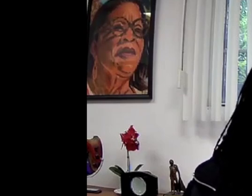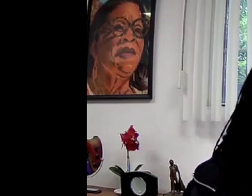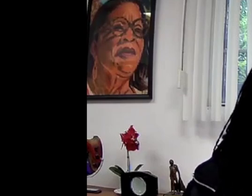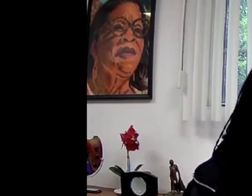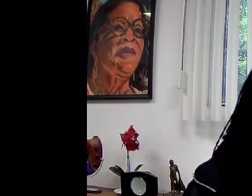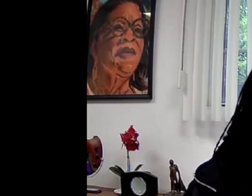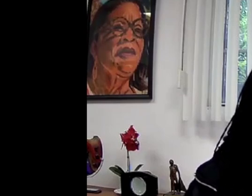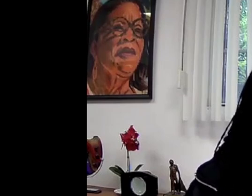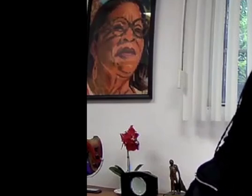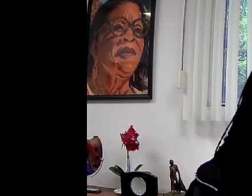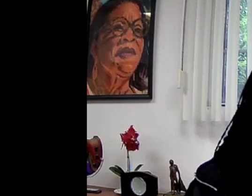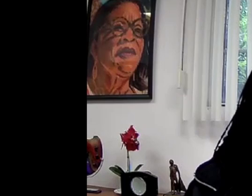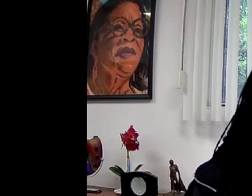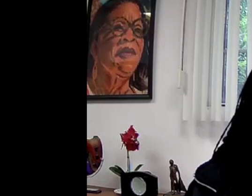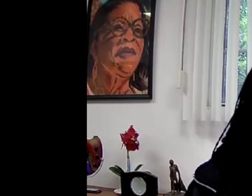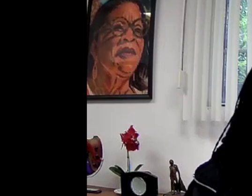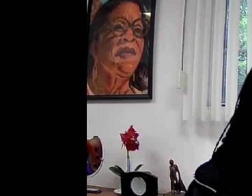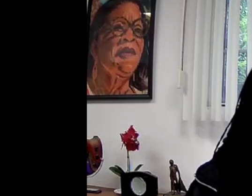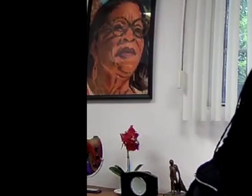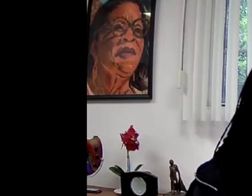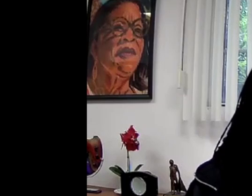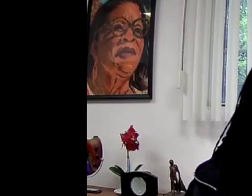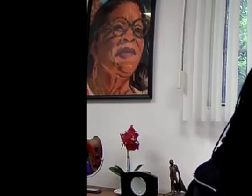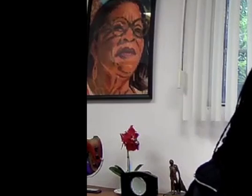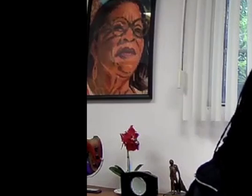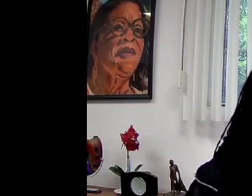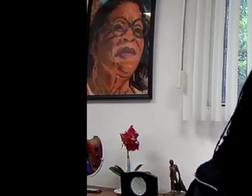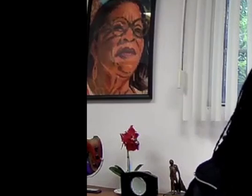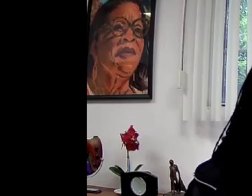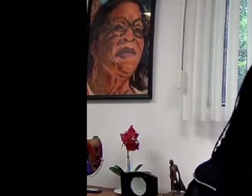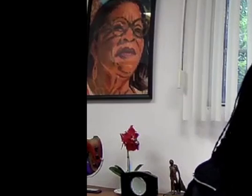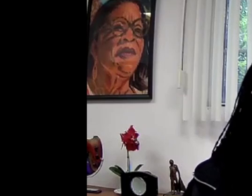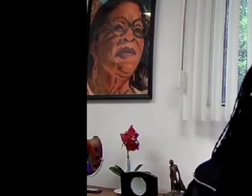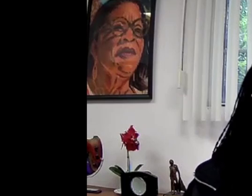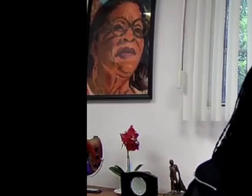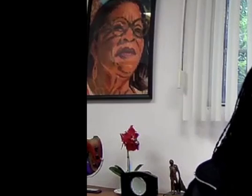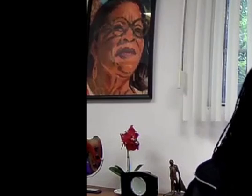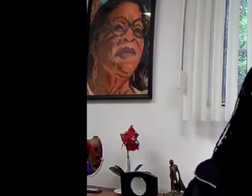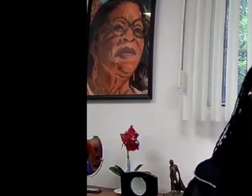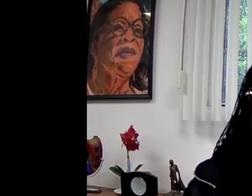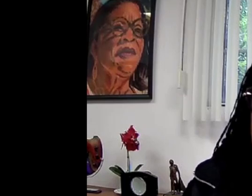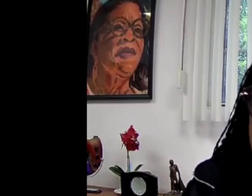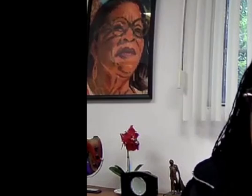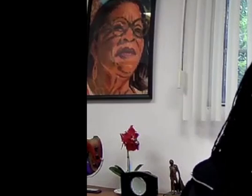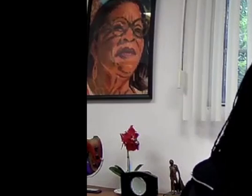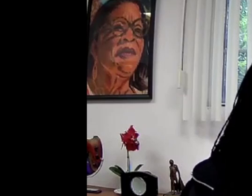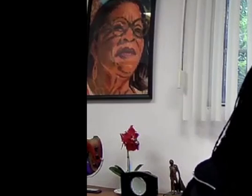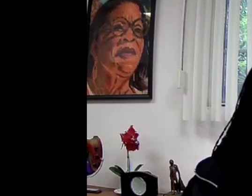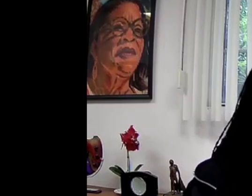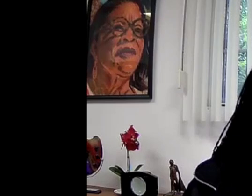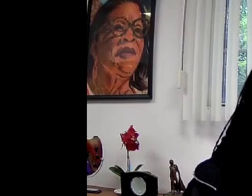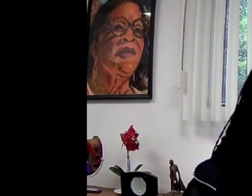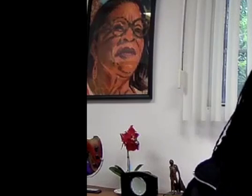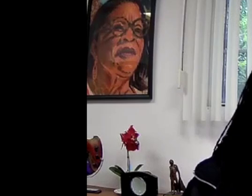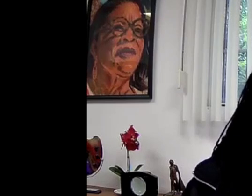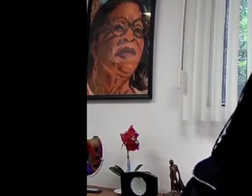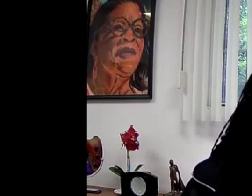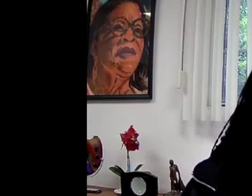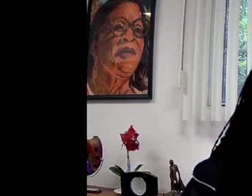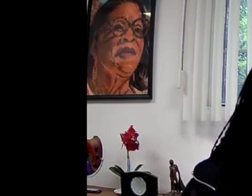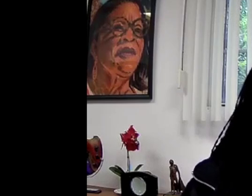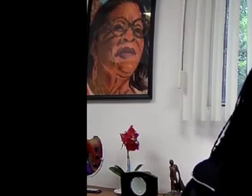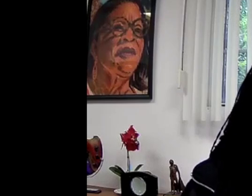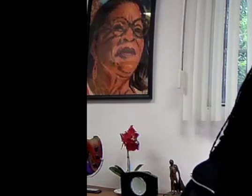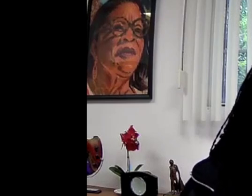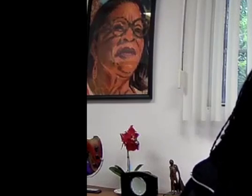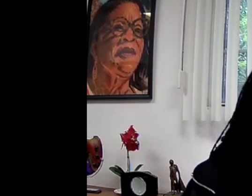one who puts the Band-Aids on the children leaves, the one who sings nighttime carols or reads